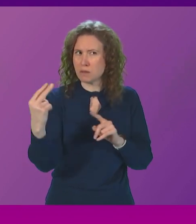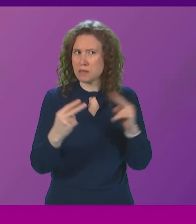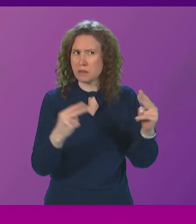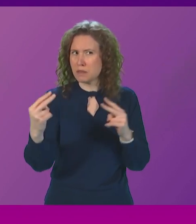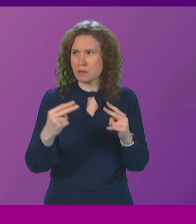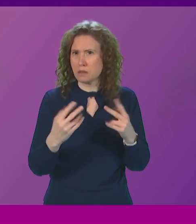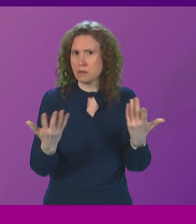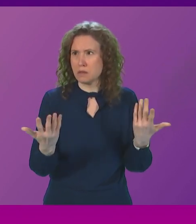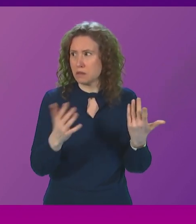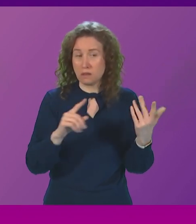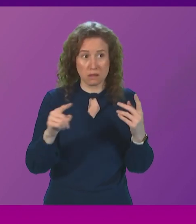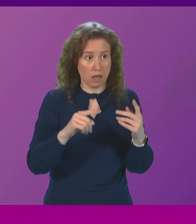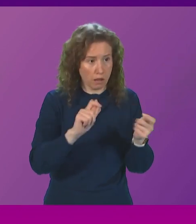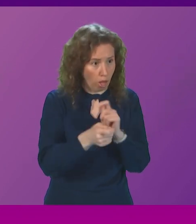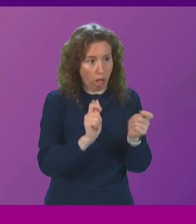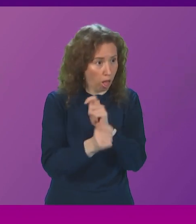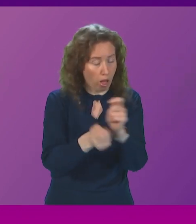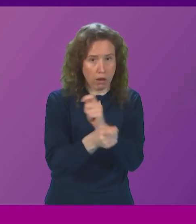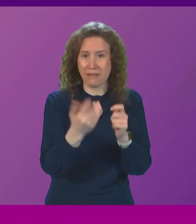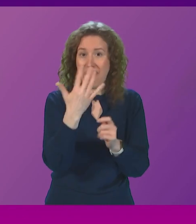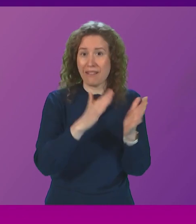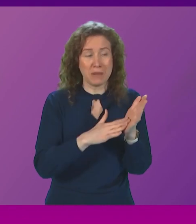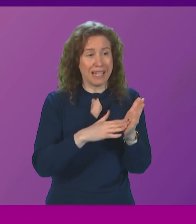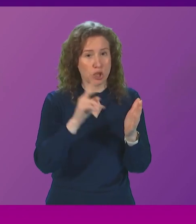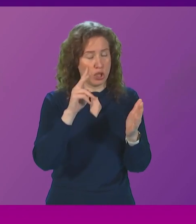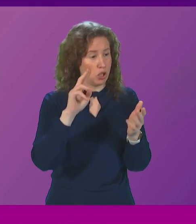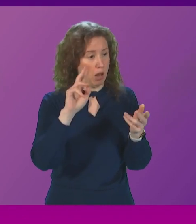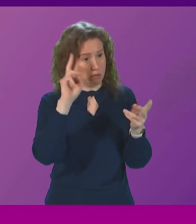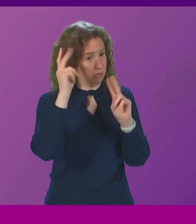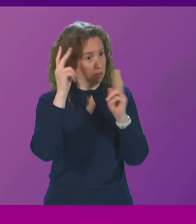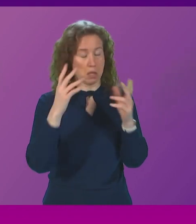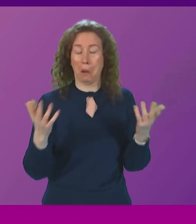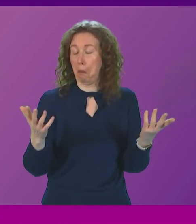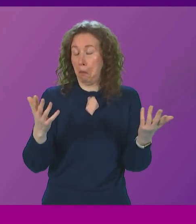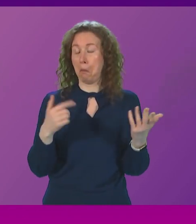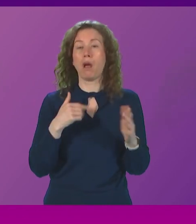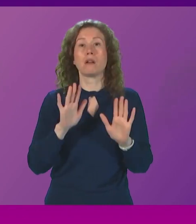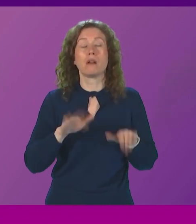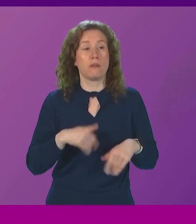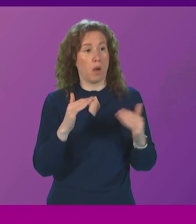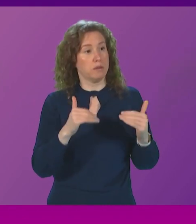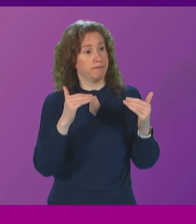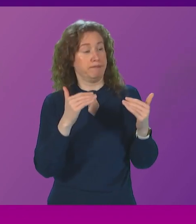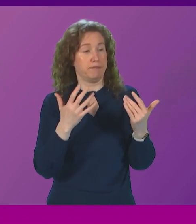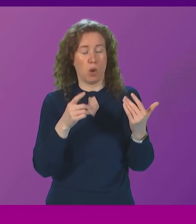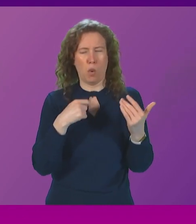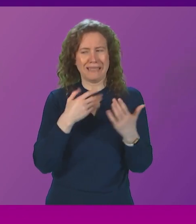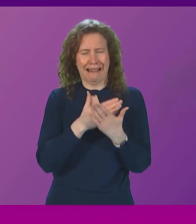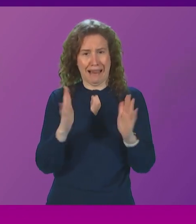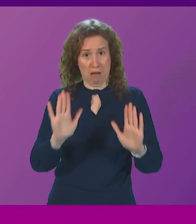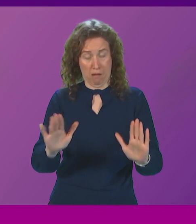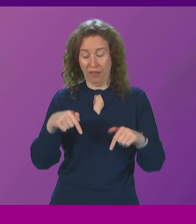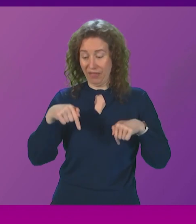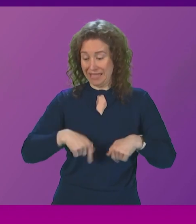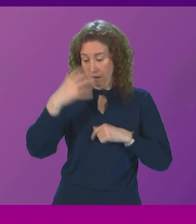HPMAs in around five minutes. What we've made absolutely clear is that this government will not